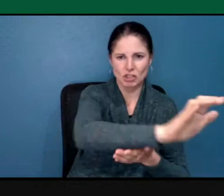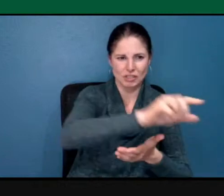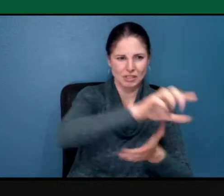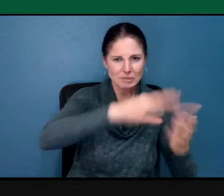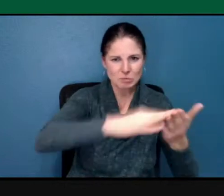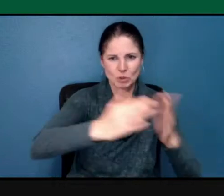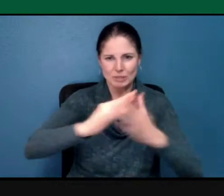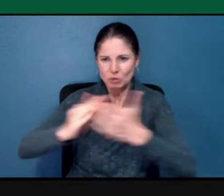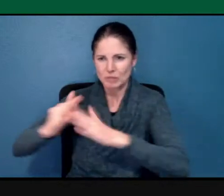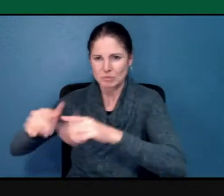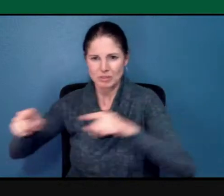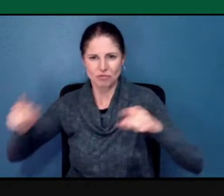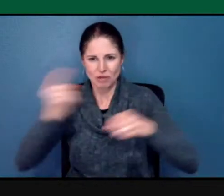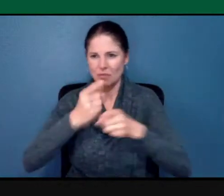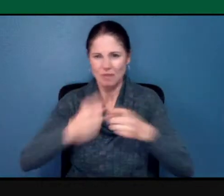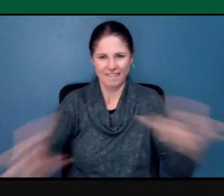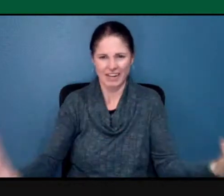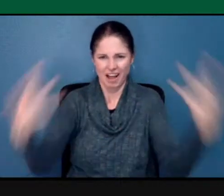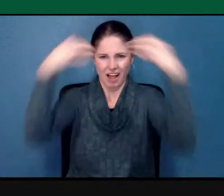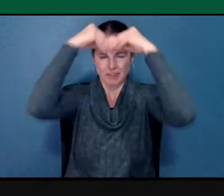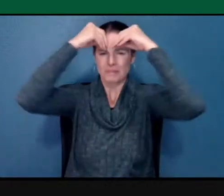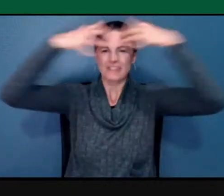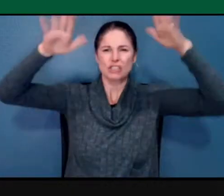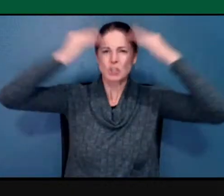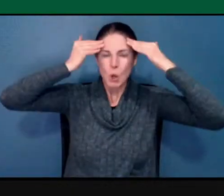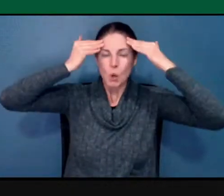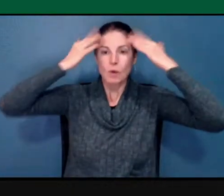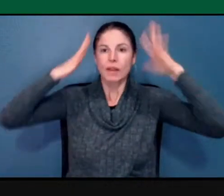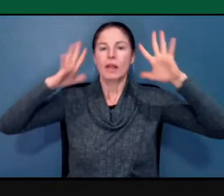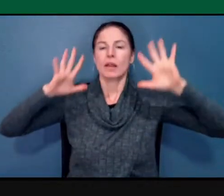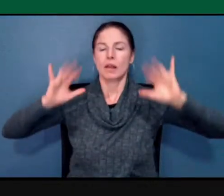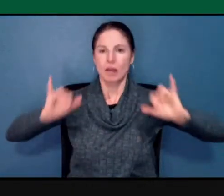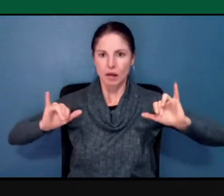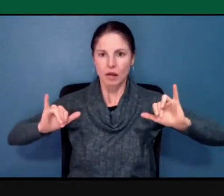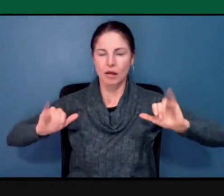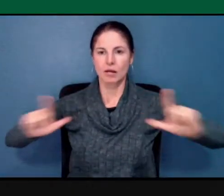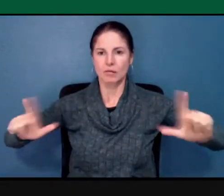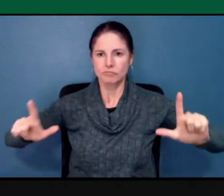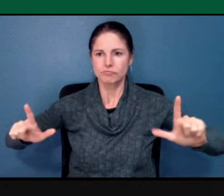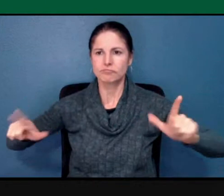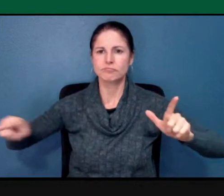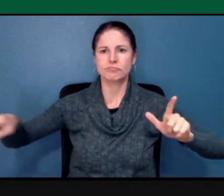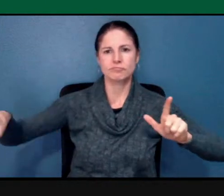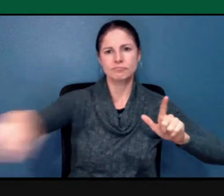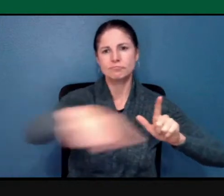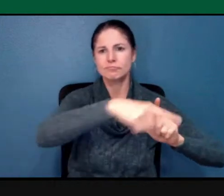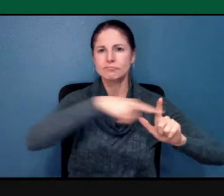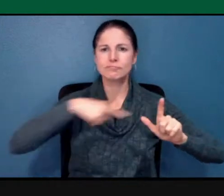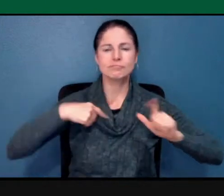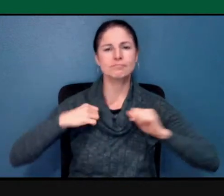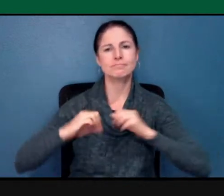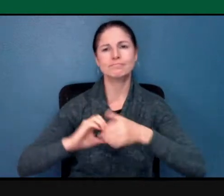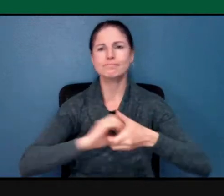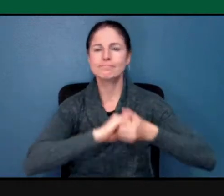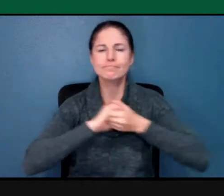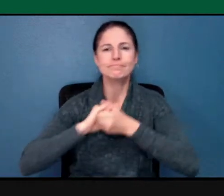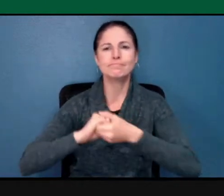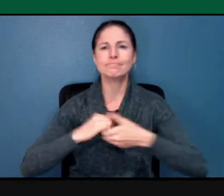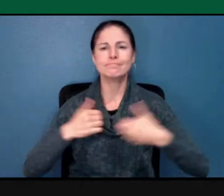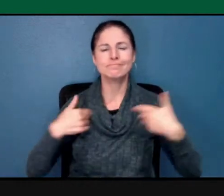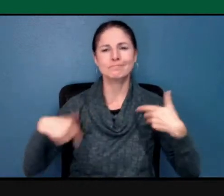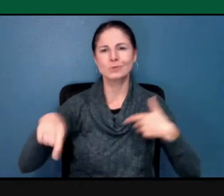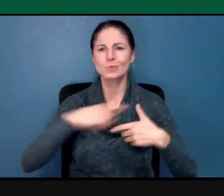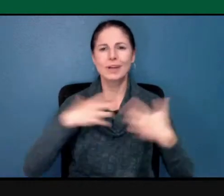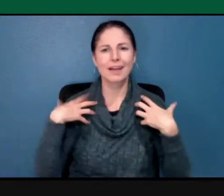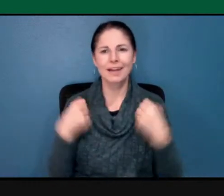mentioned repeatedly, then we can heal together. Now, whoever wrote that, if they would have had ethnic studies classes,